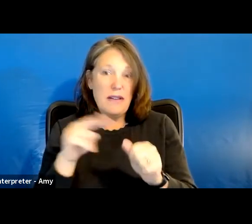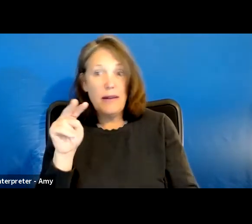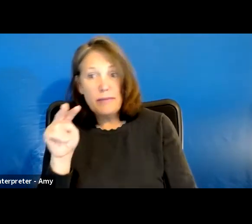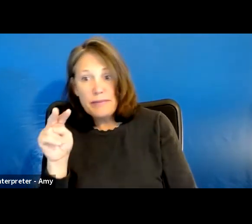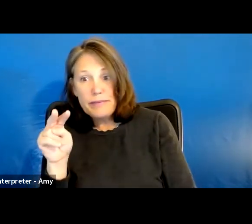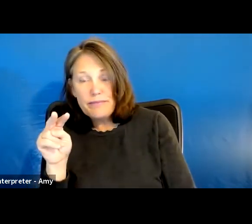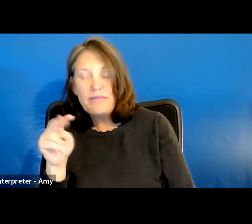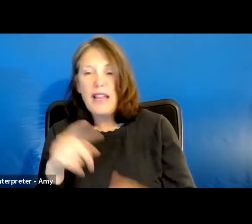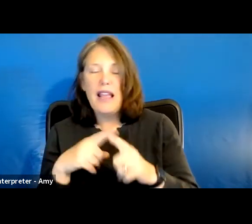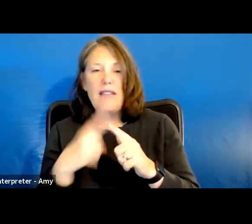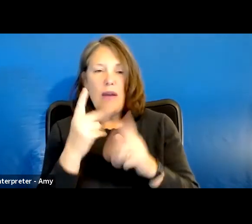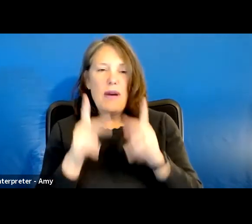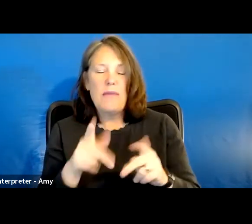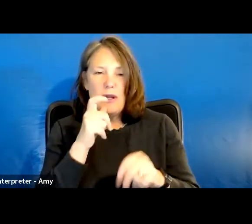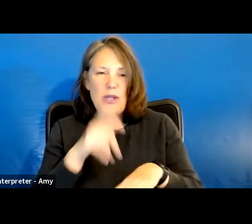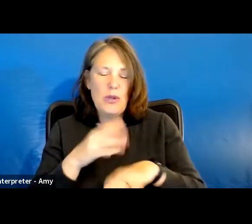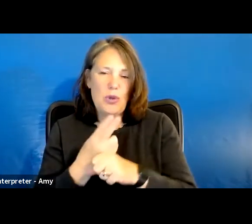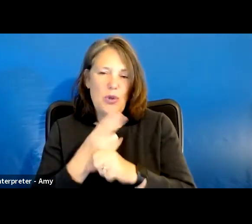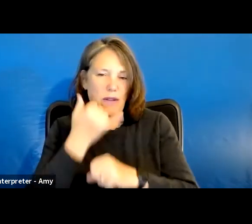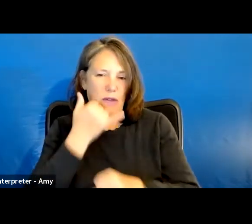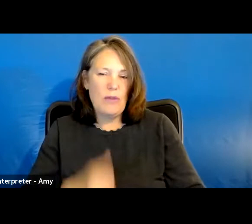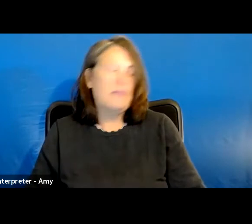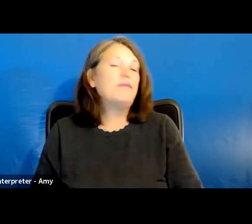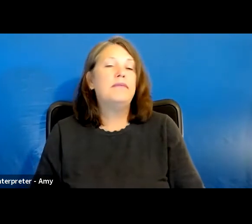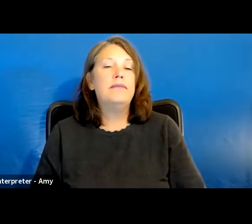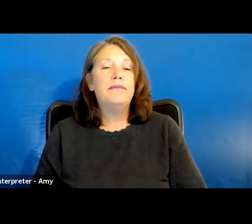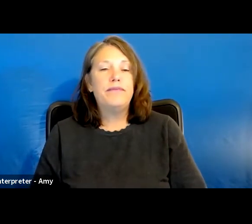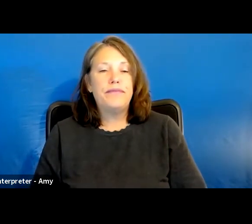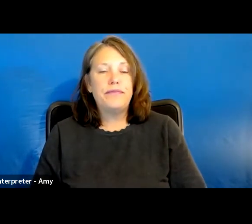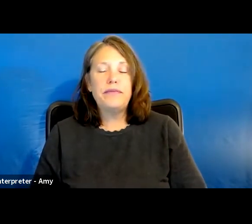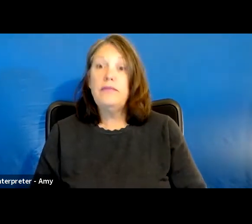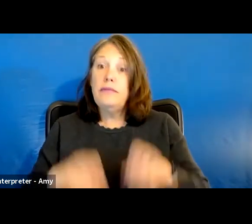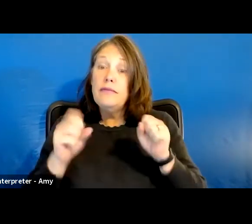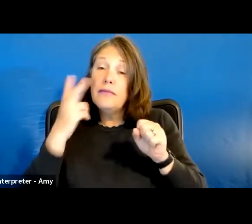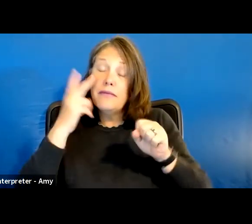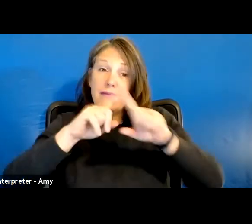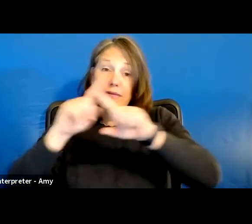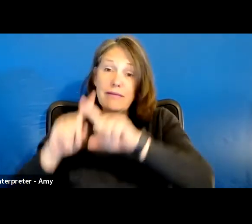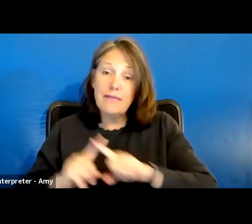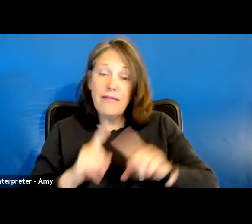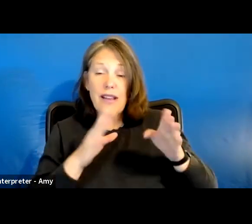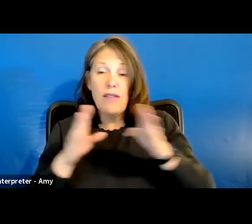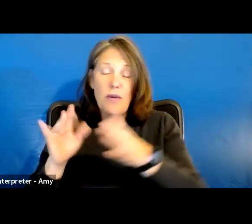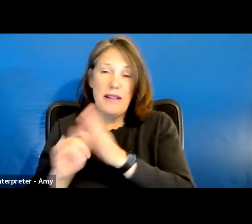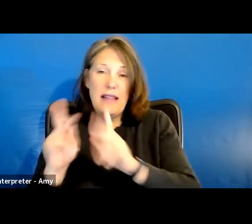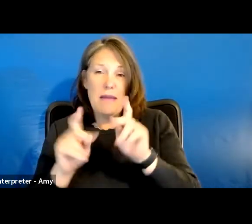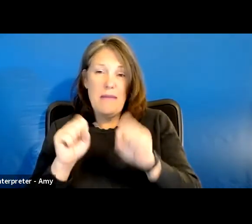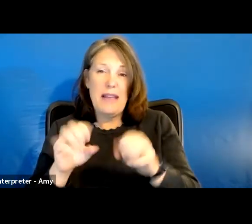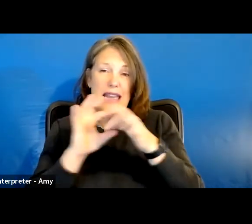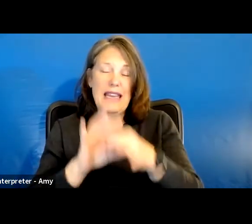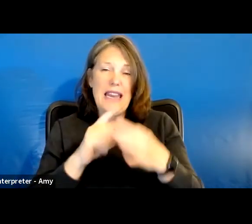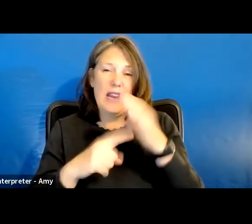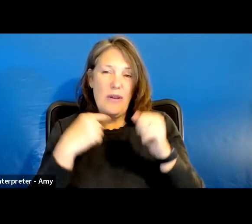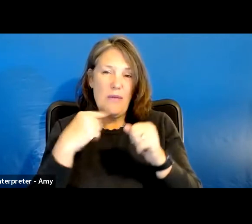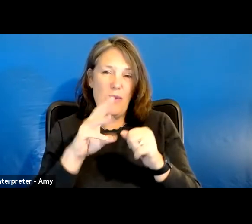and then one person who's logged in via phone. So you can see that the different ways that people are able to connect and what a workshop